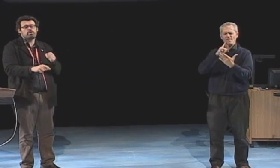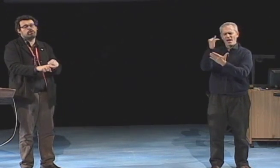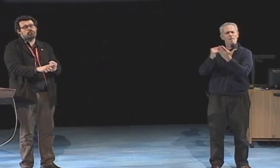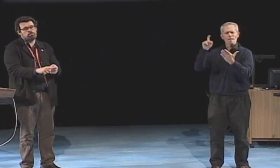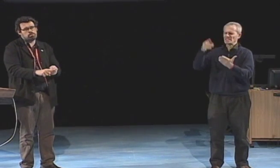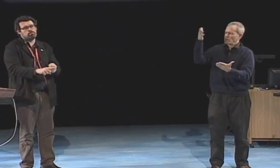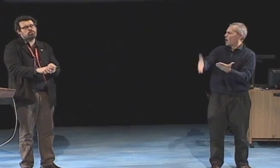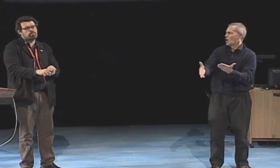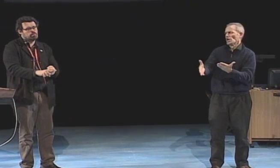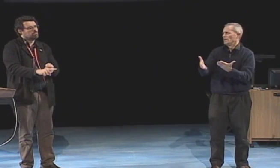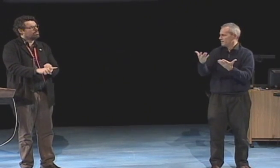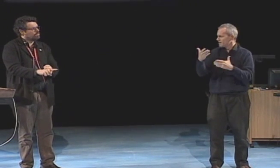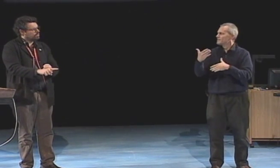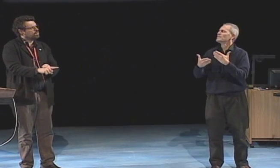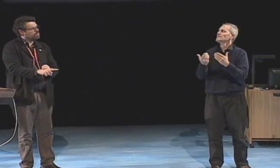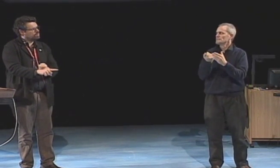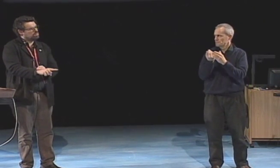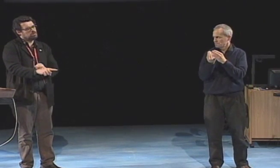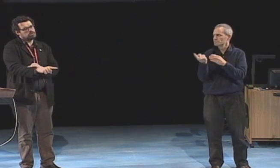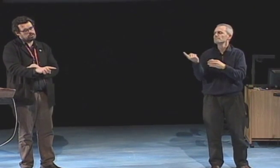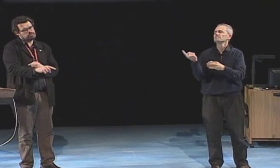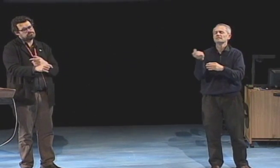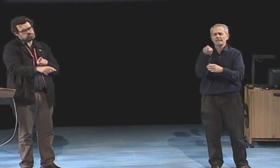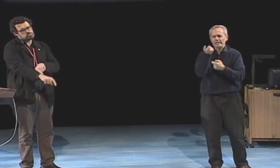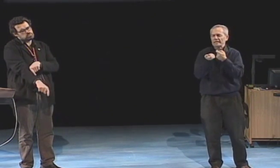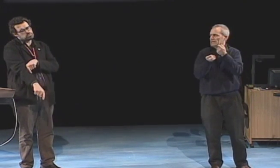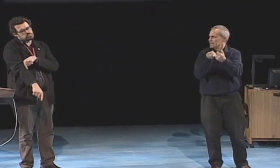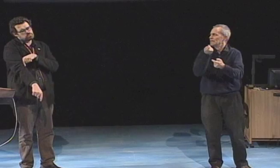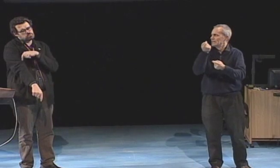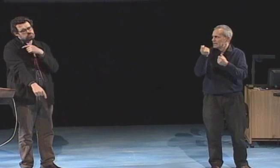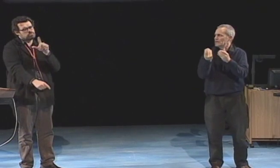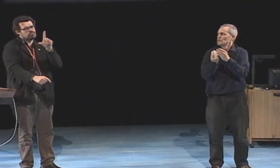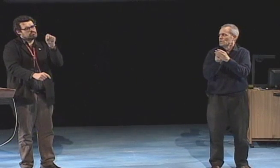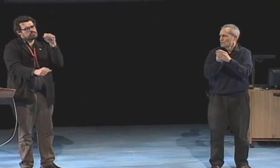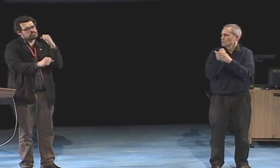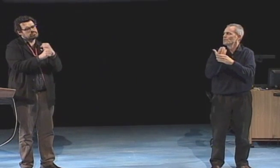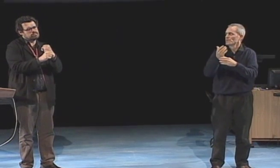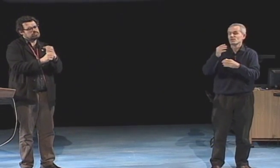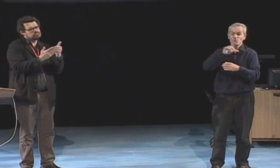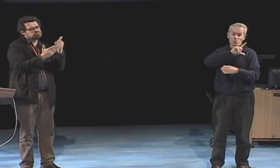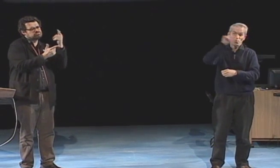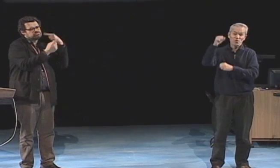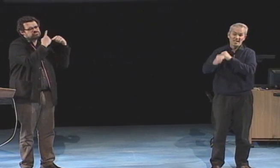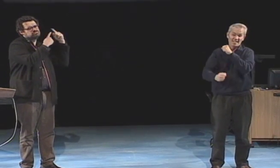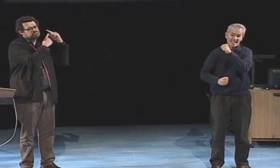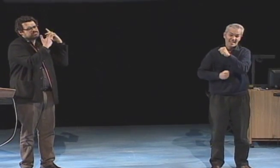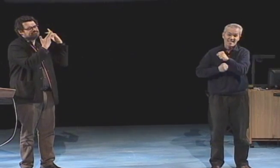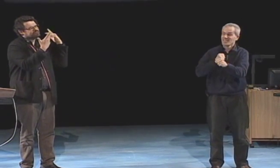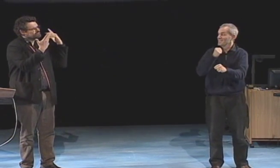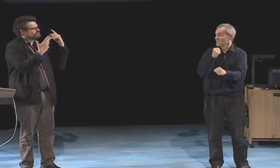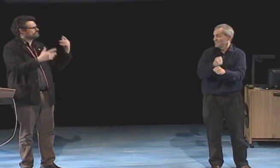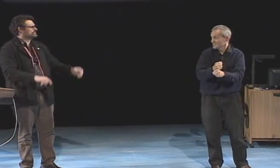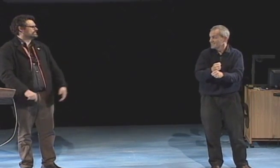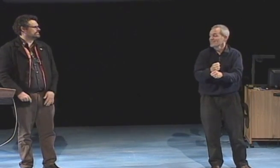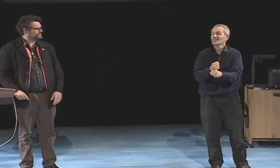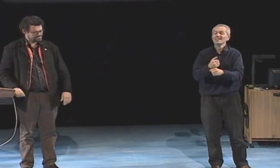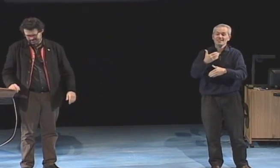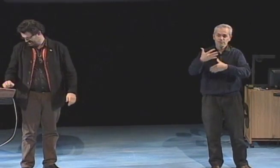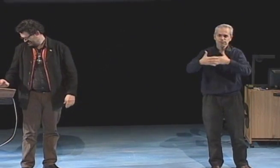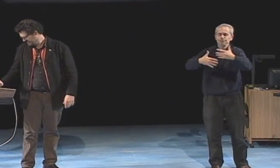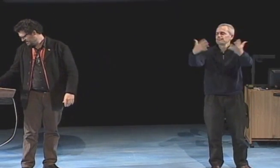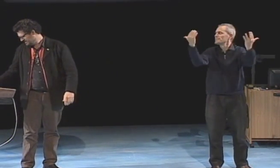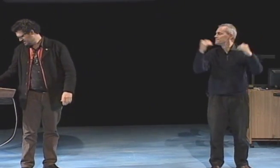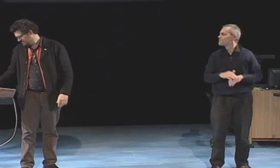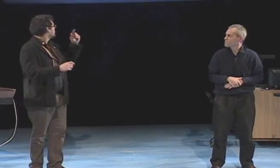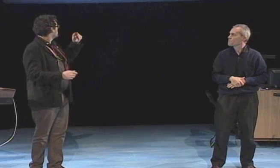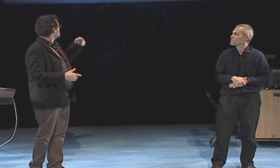still knowing that I had to come up with some type of deaf visual language. And I